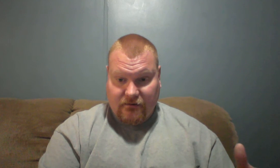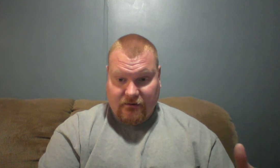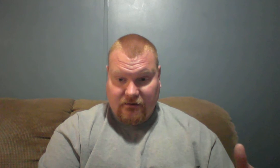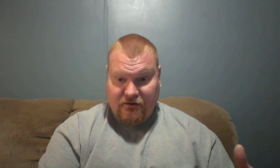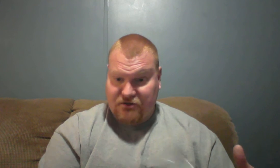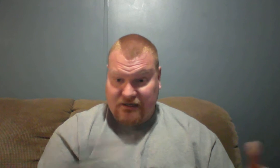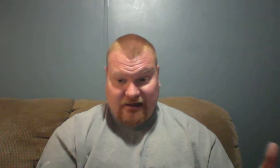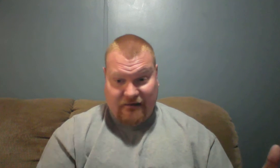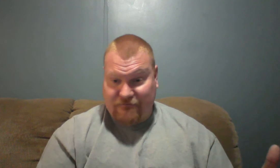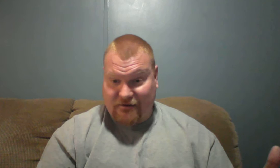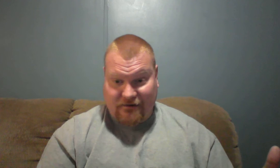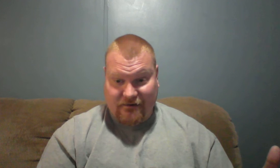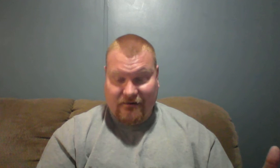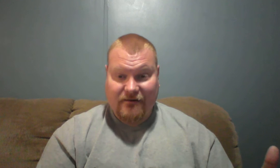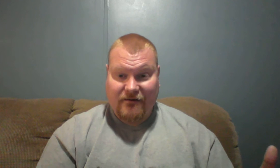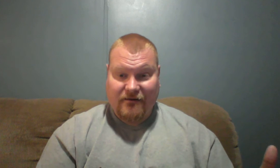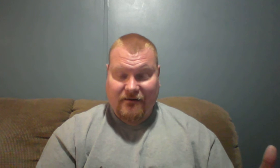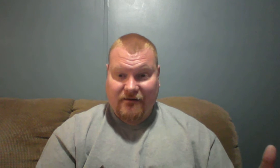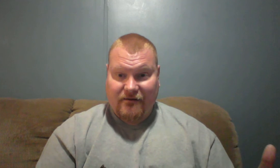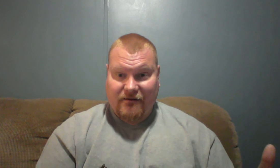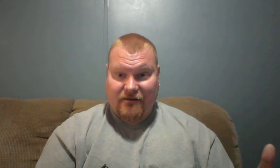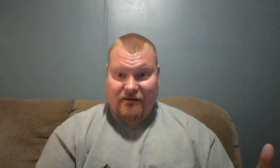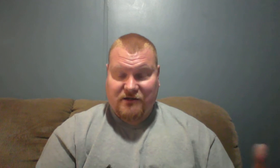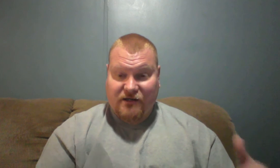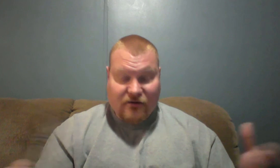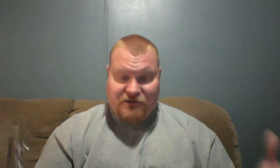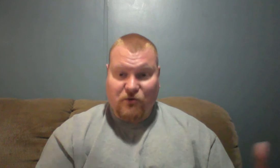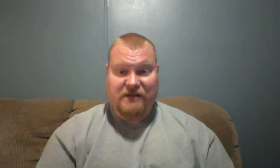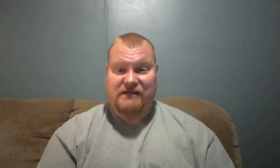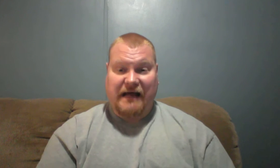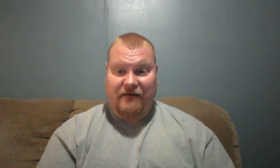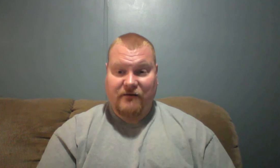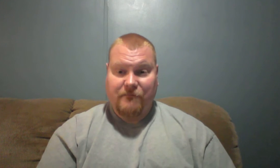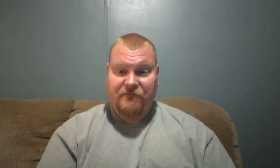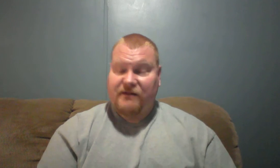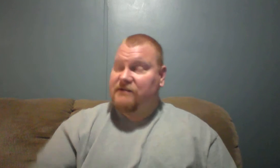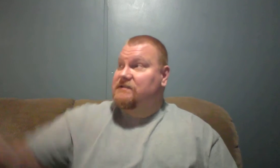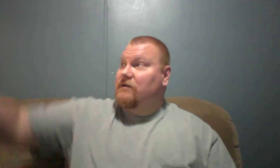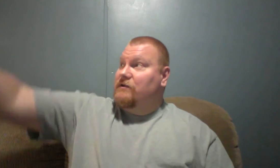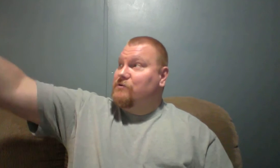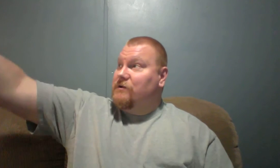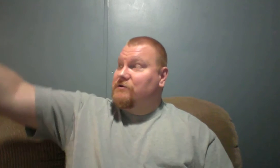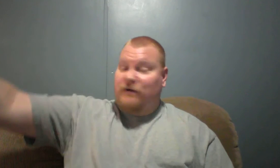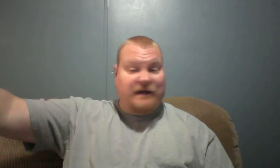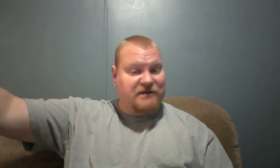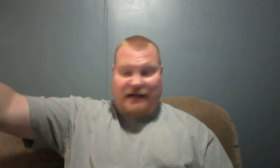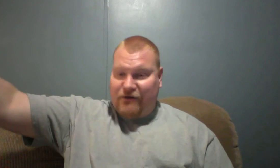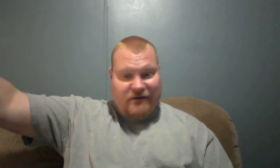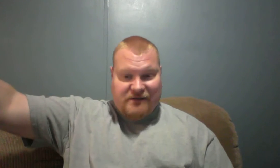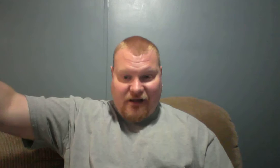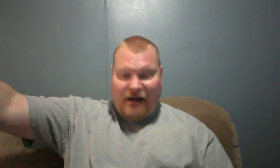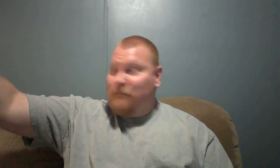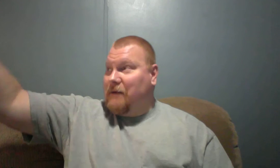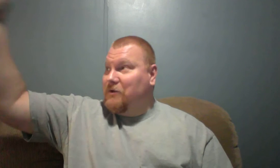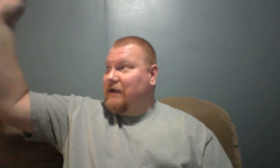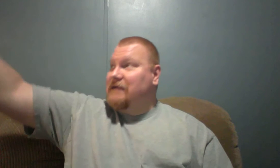you still have fun you still enjoy this life still enjoy this creation I do this a lot but I'm looking outside